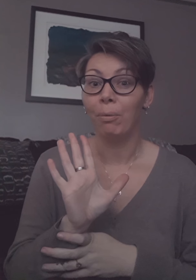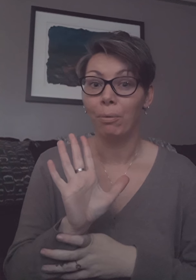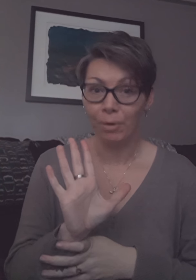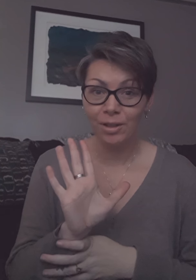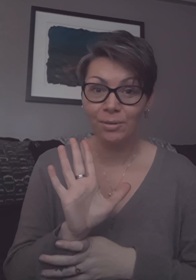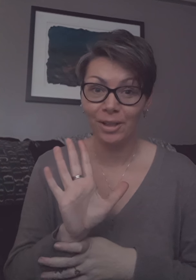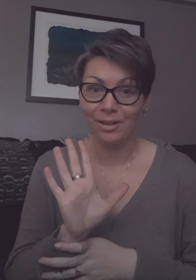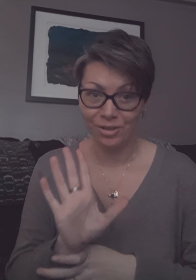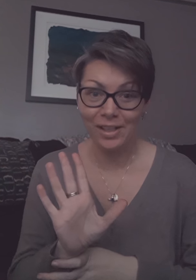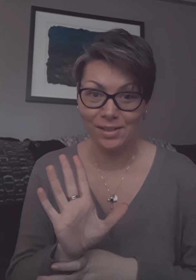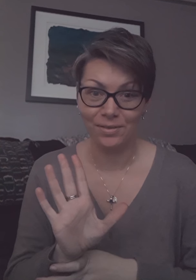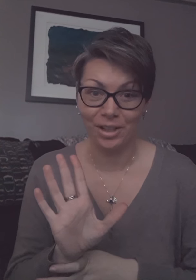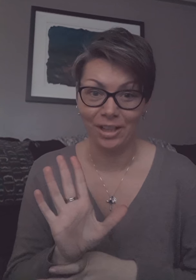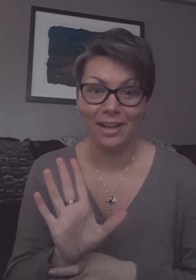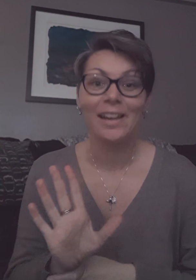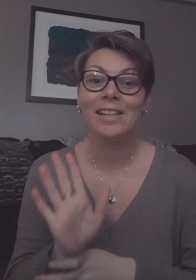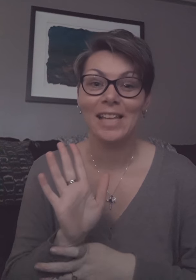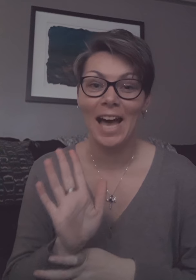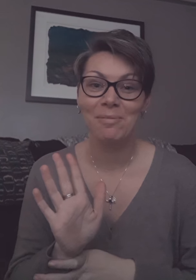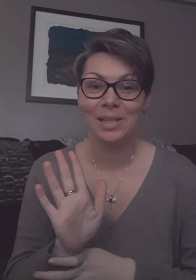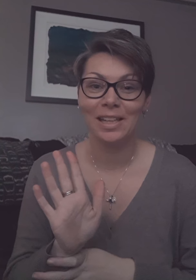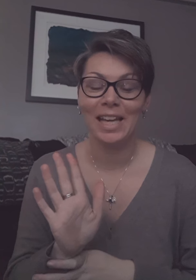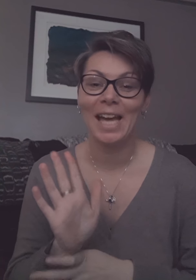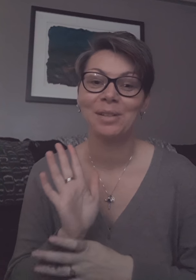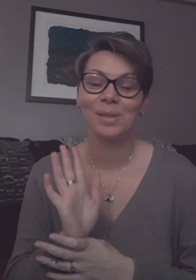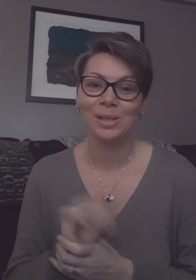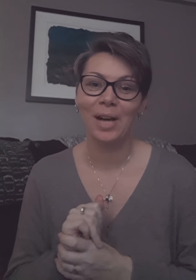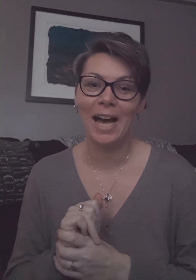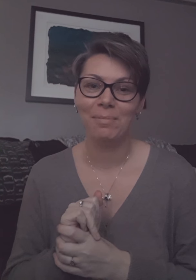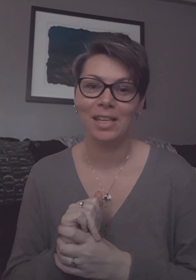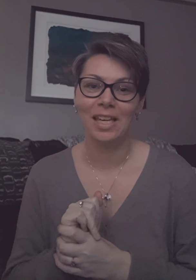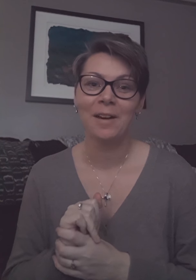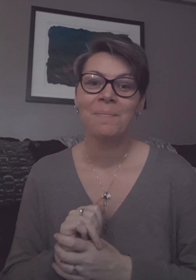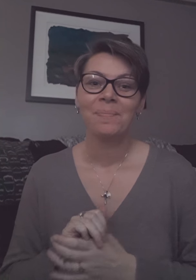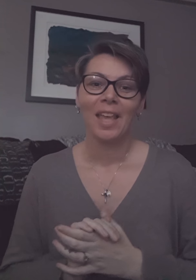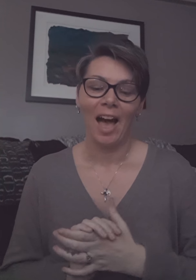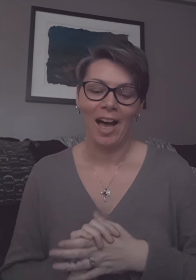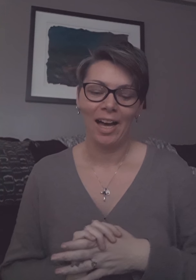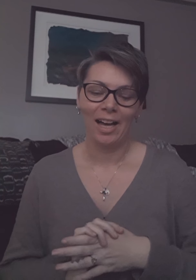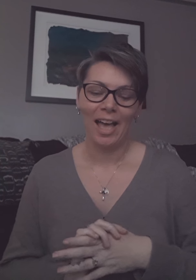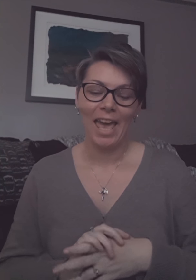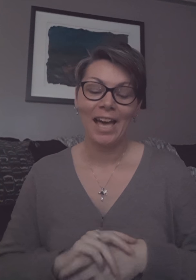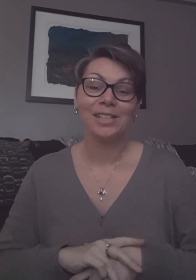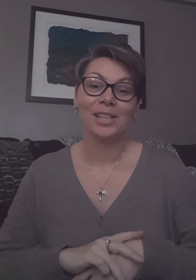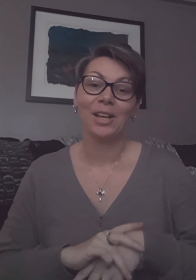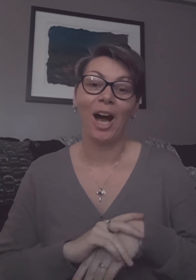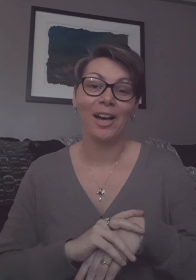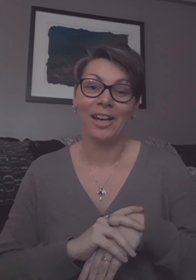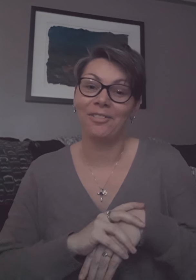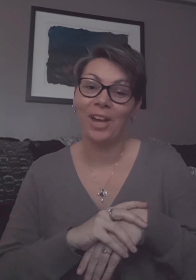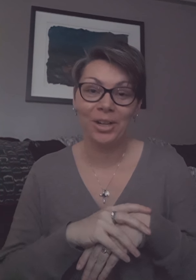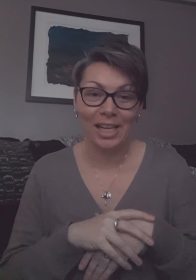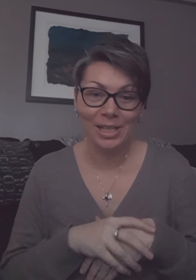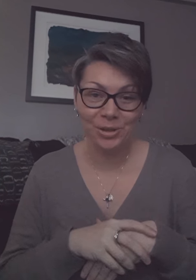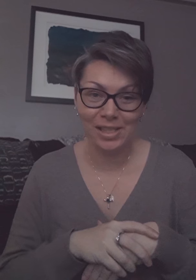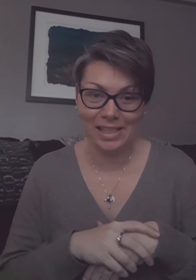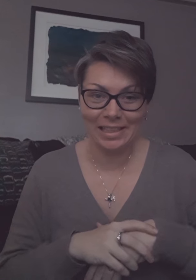we're doing our transfer it's happening and I'm so happy uh and I very interestingly